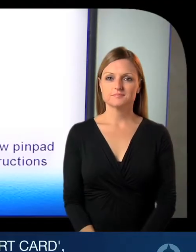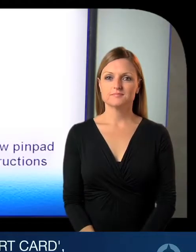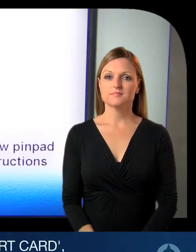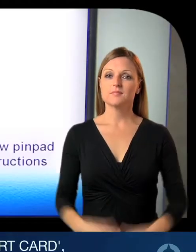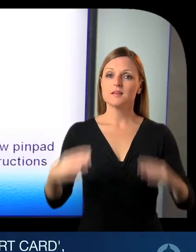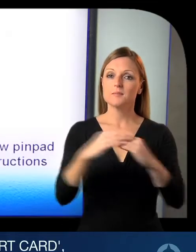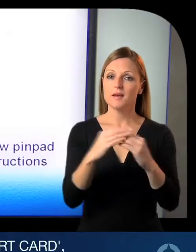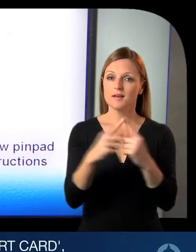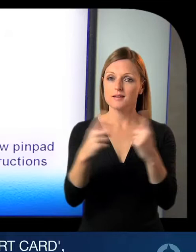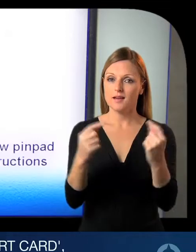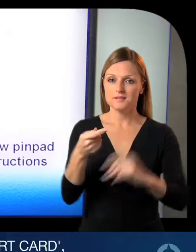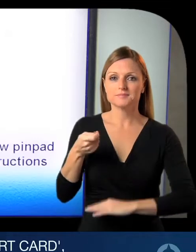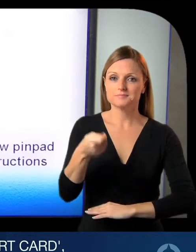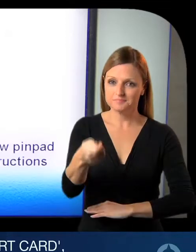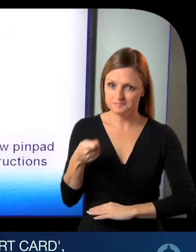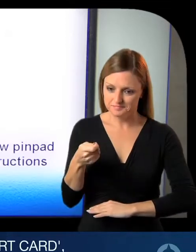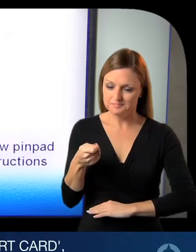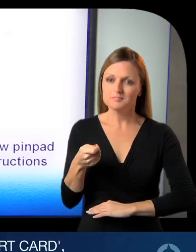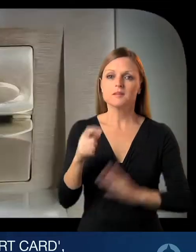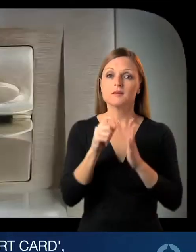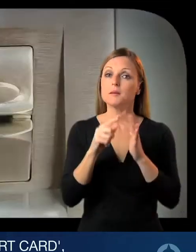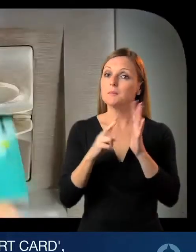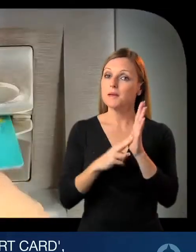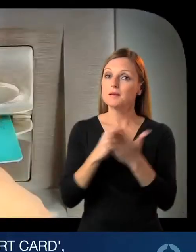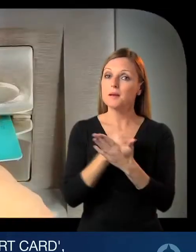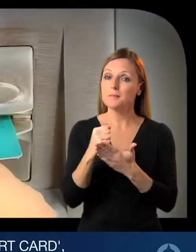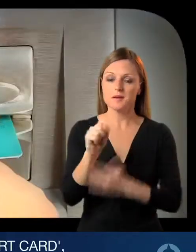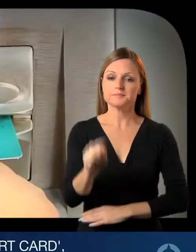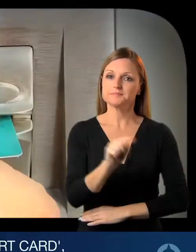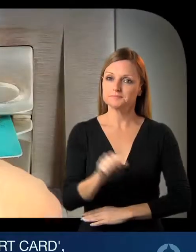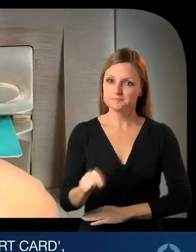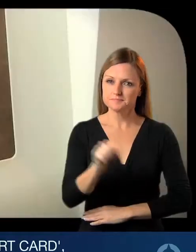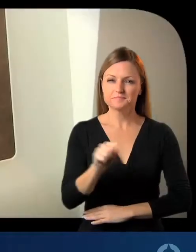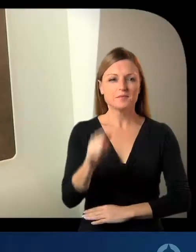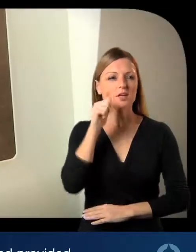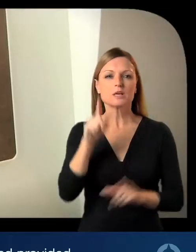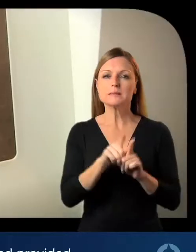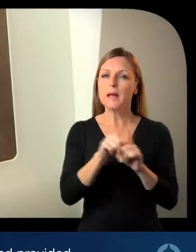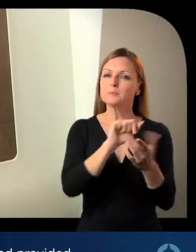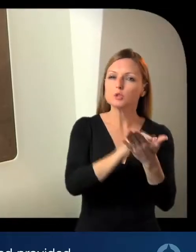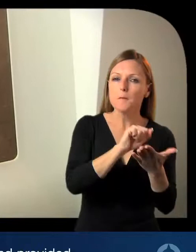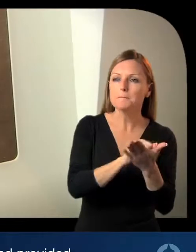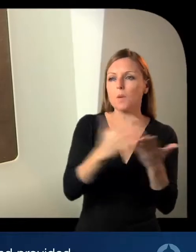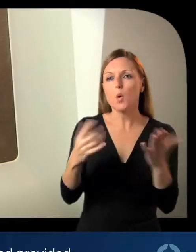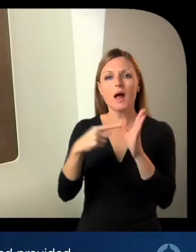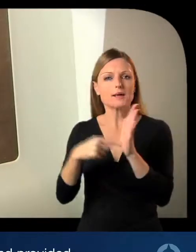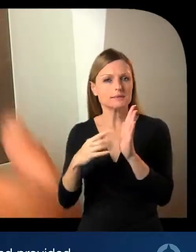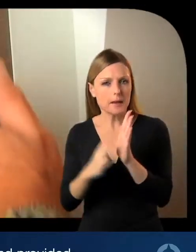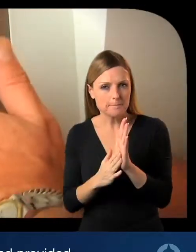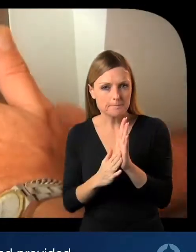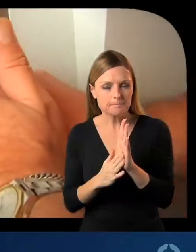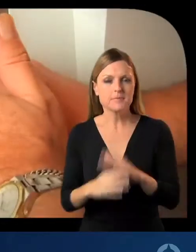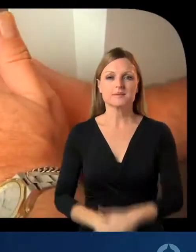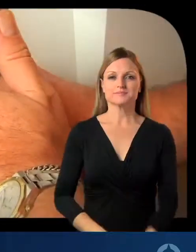When the screen prompts insert card insert your FPOS card then enter your PIN using the PIN pad